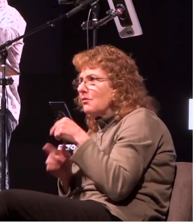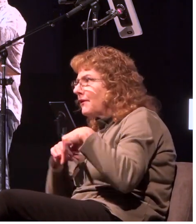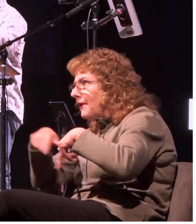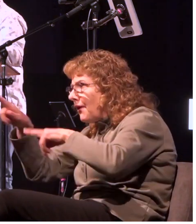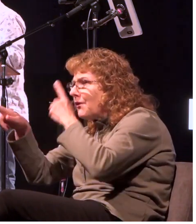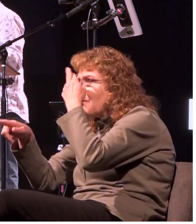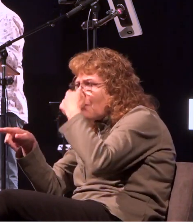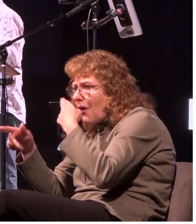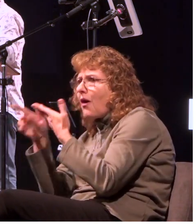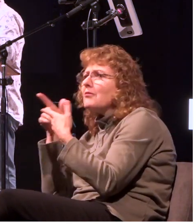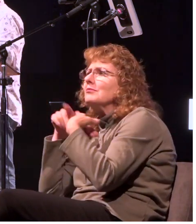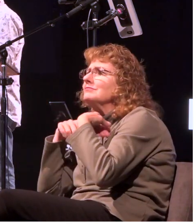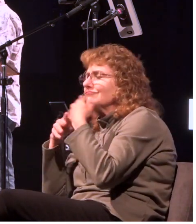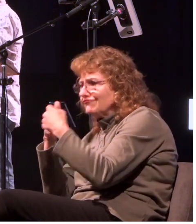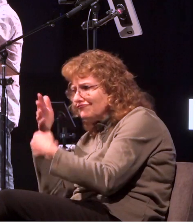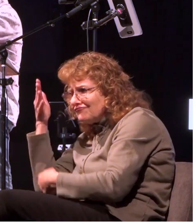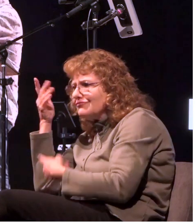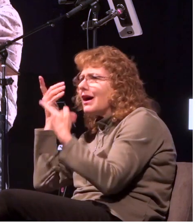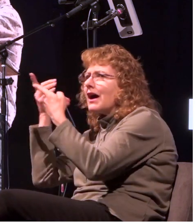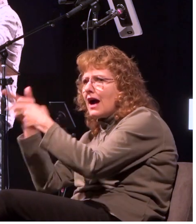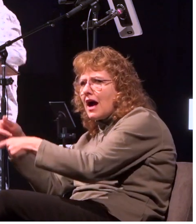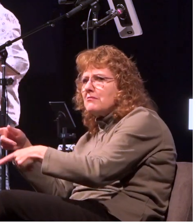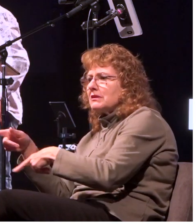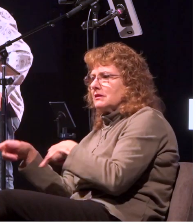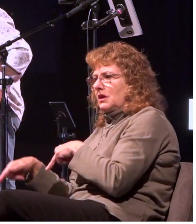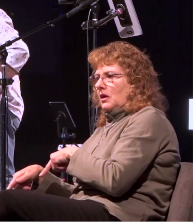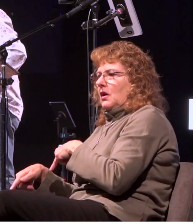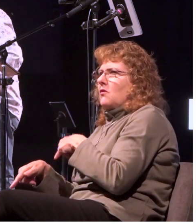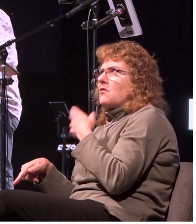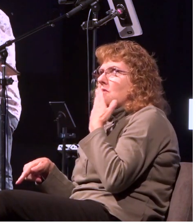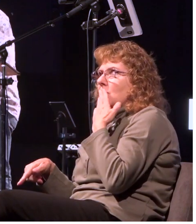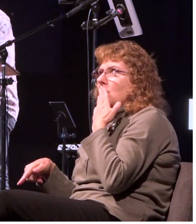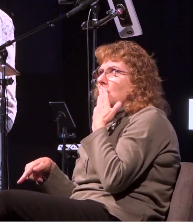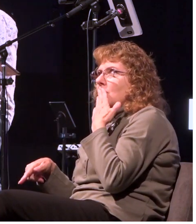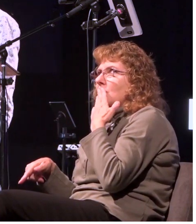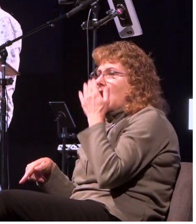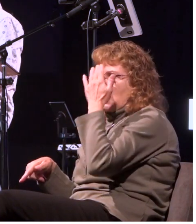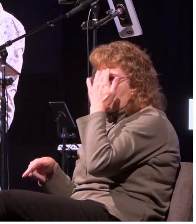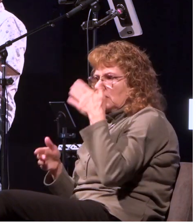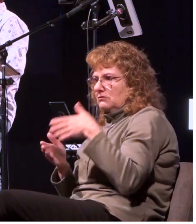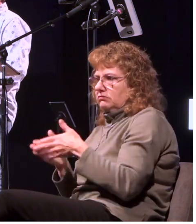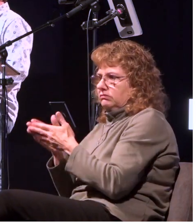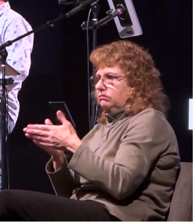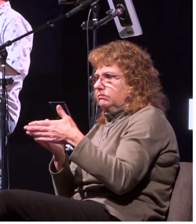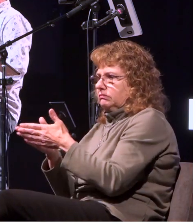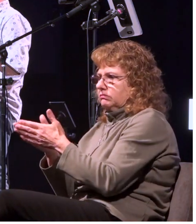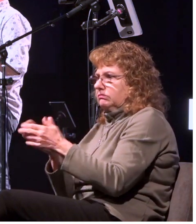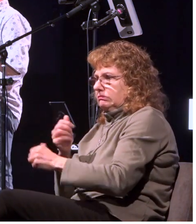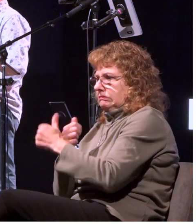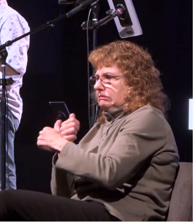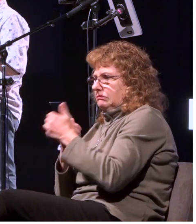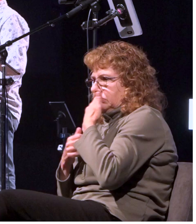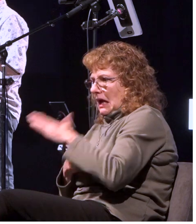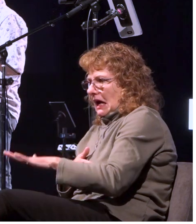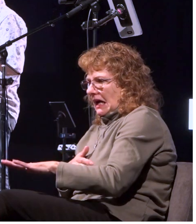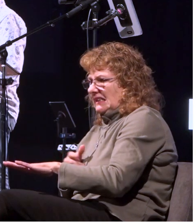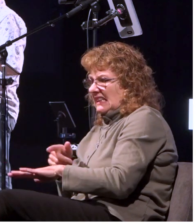appear before caesar so here's what paul knows this shipwreck's bad everybody thinks they're going to die and uh and i know that